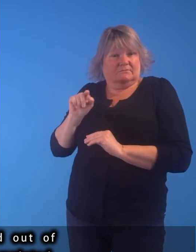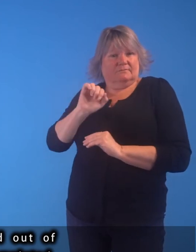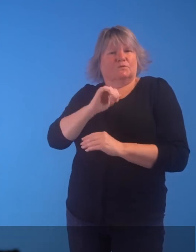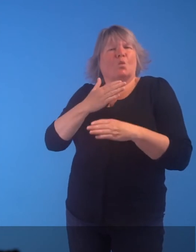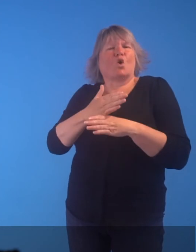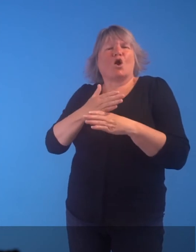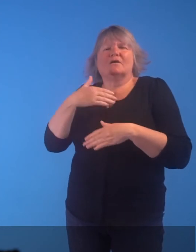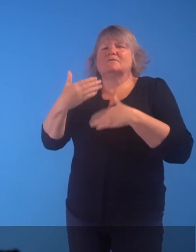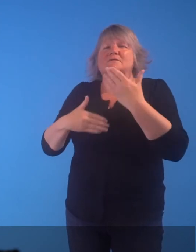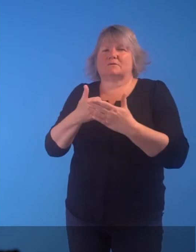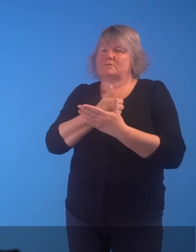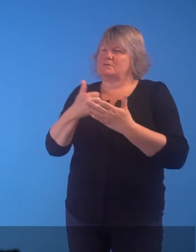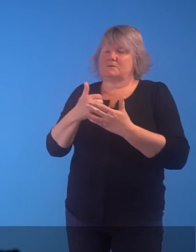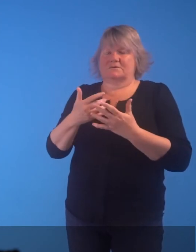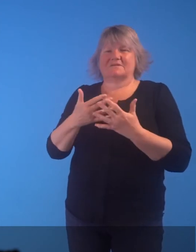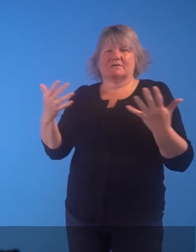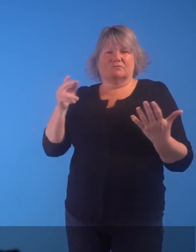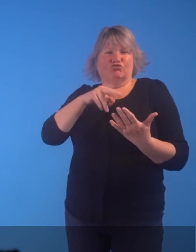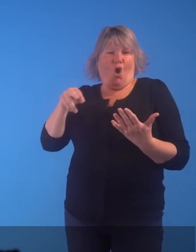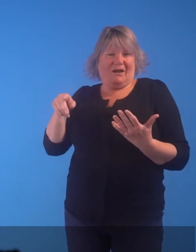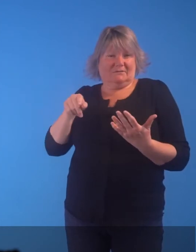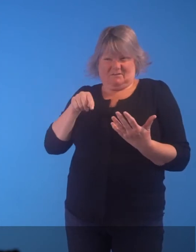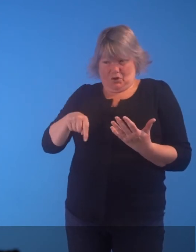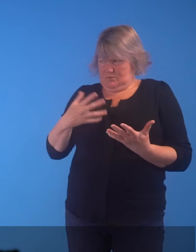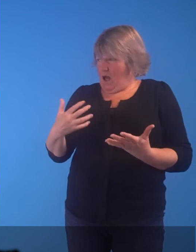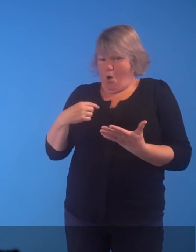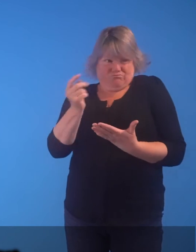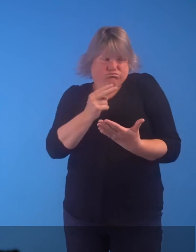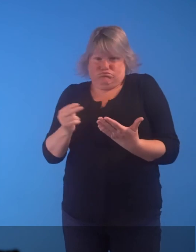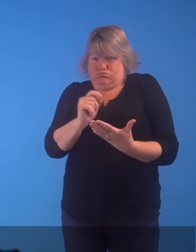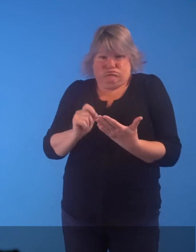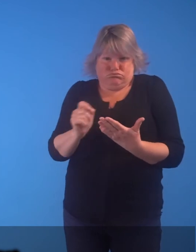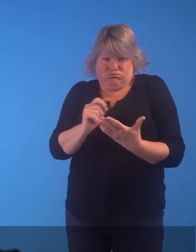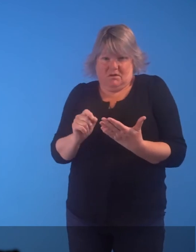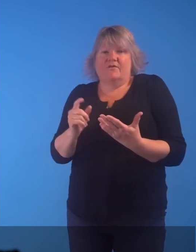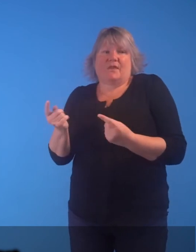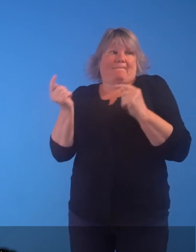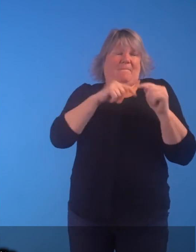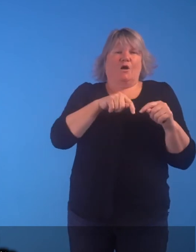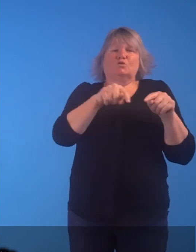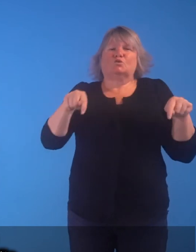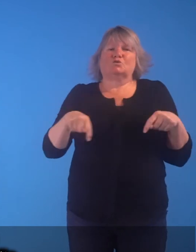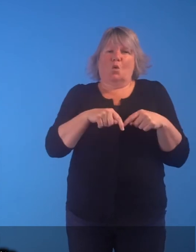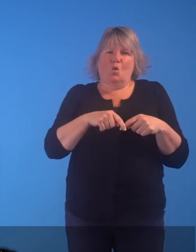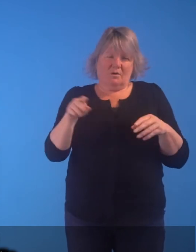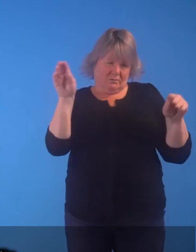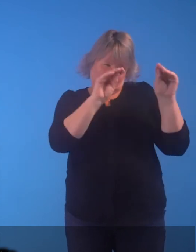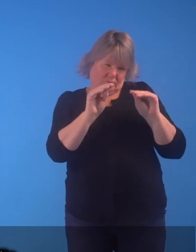his work in practice was to make several drawings on the spot, before assembling them into a final